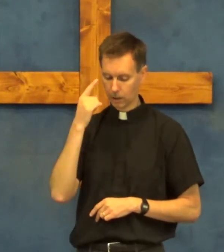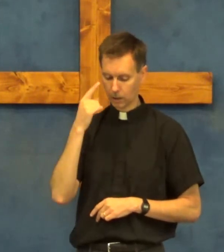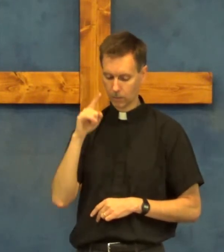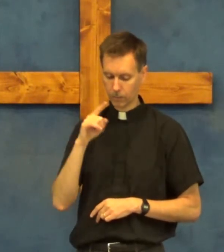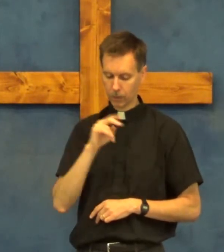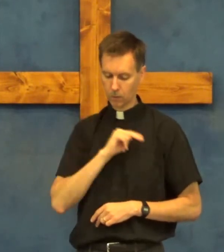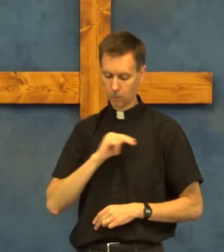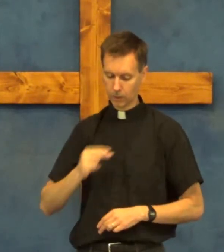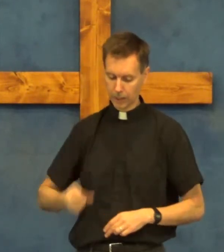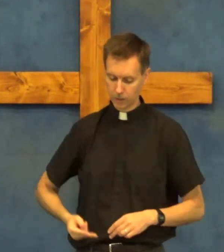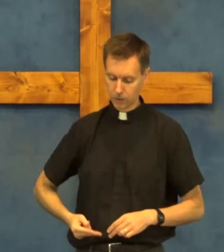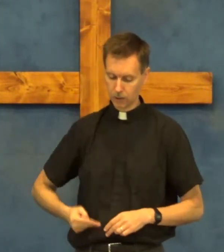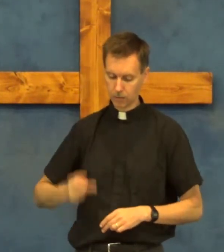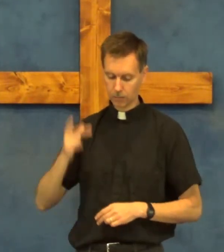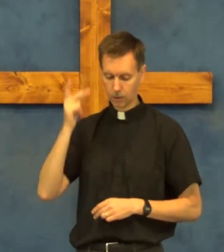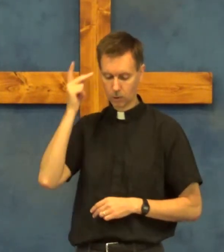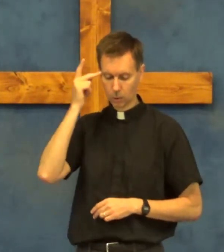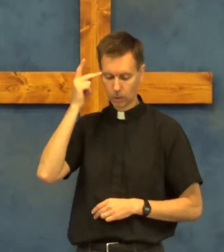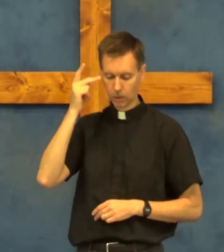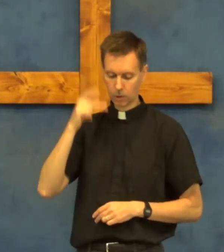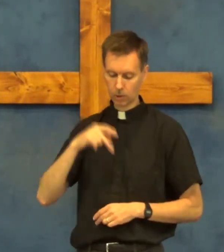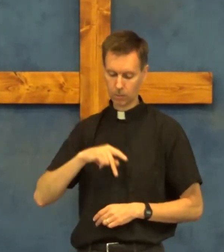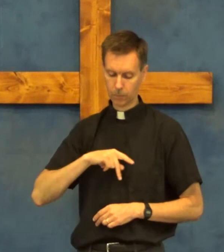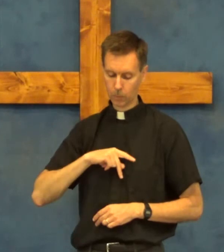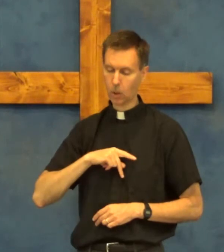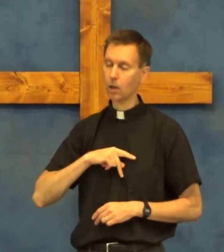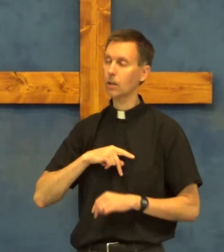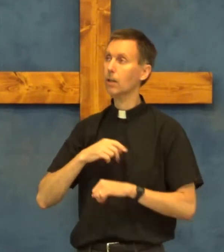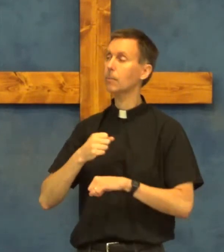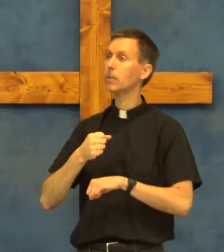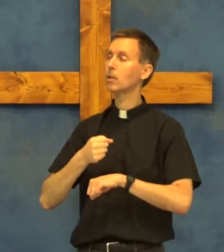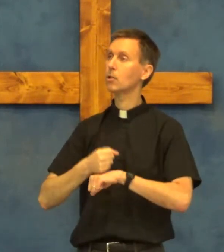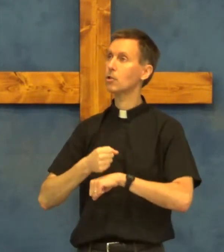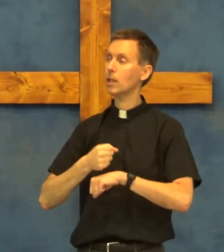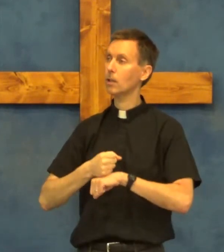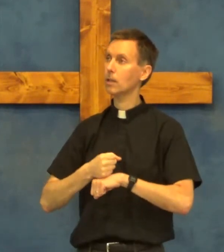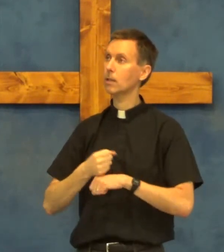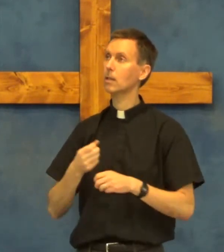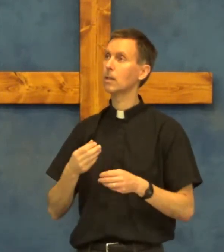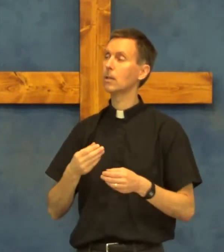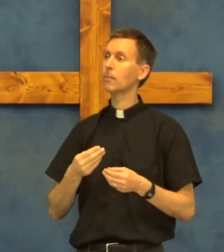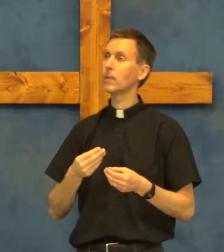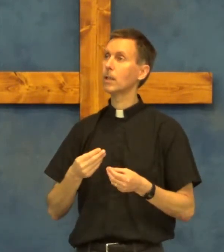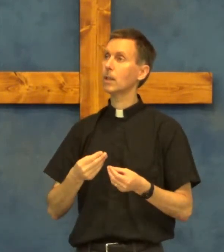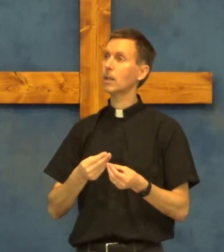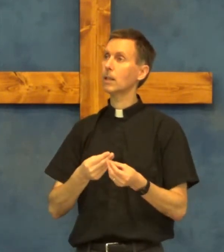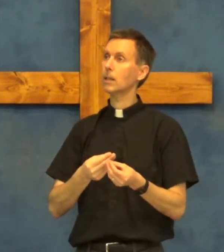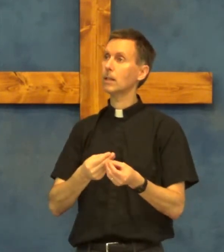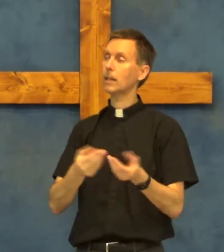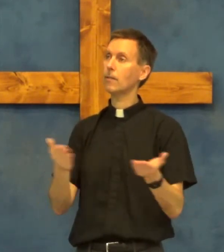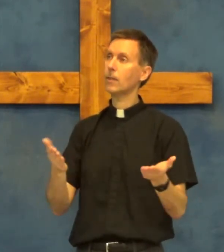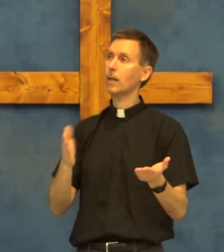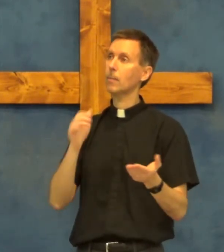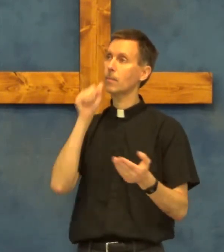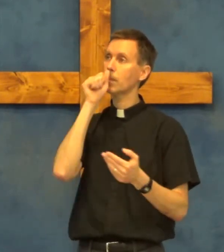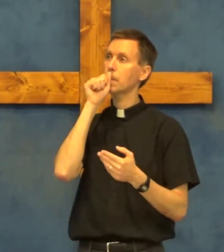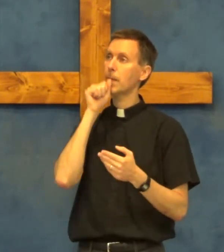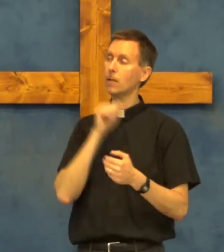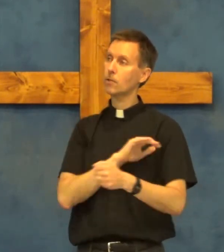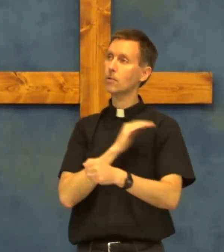for Nancy Chris Paula Sharon give them patience